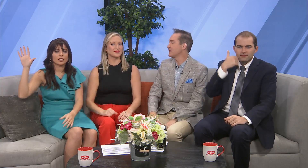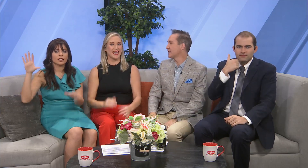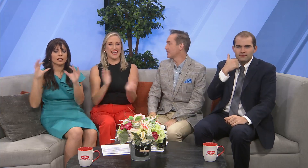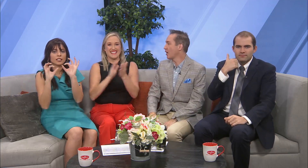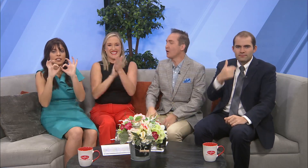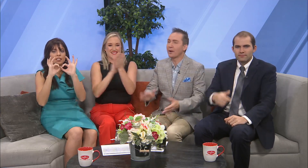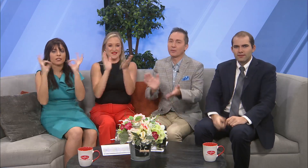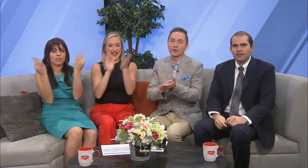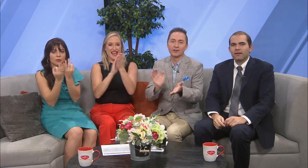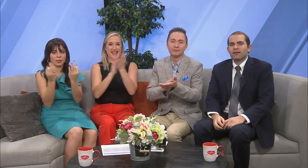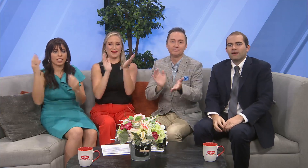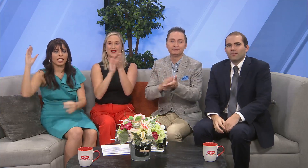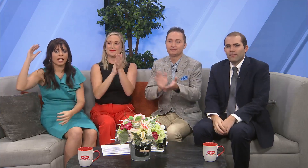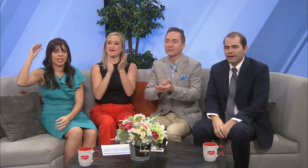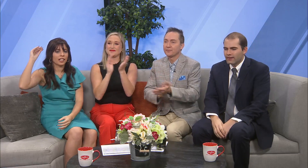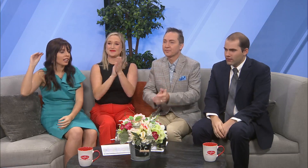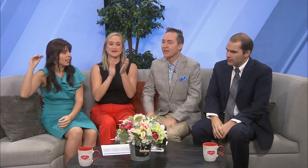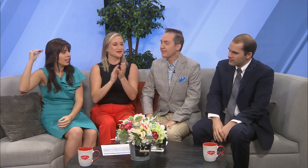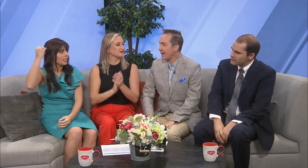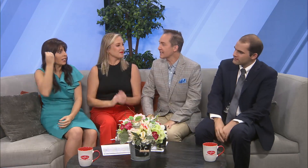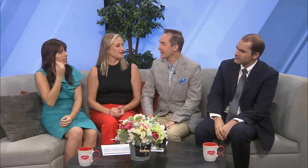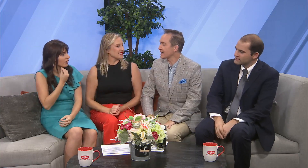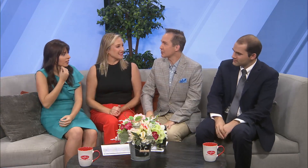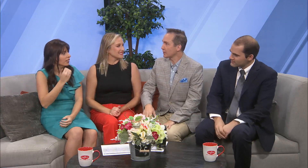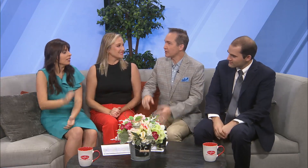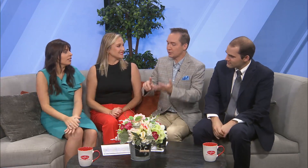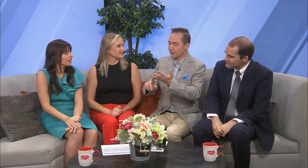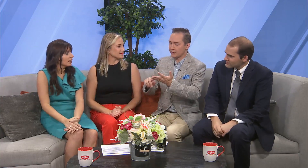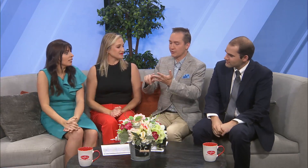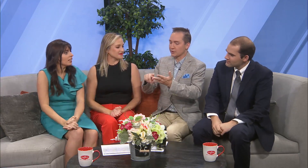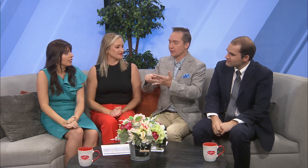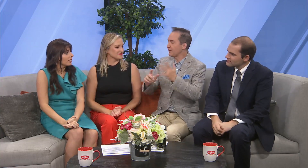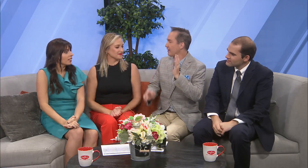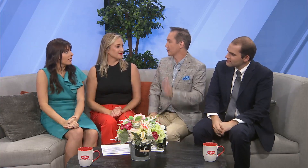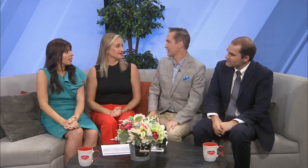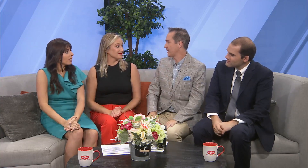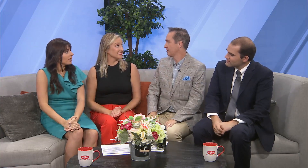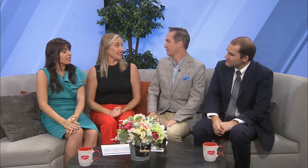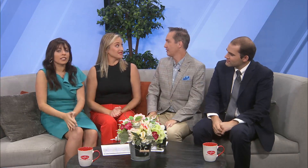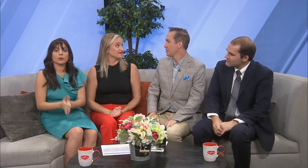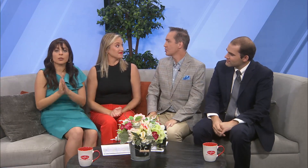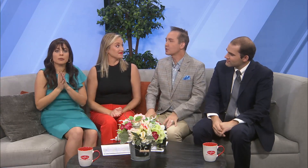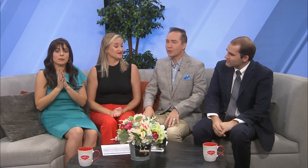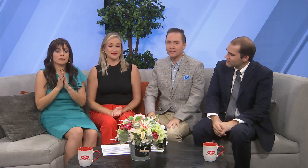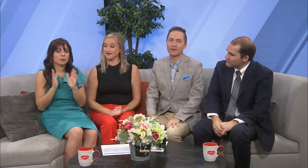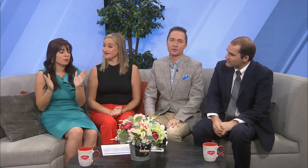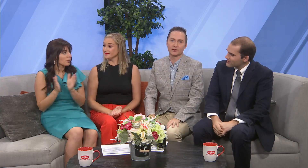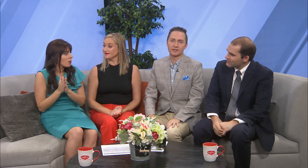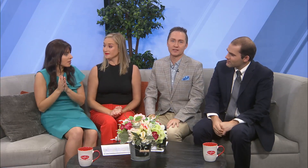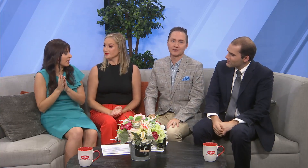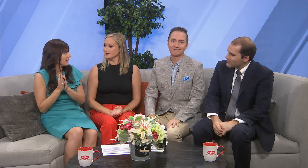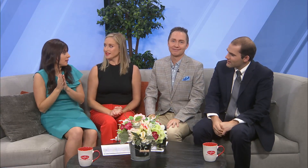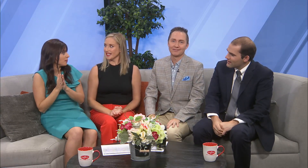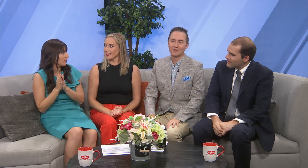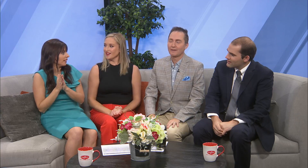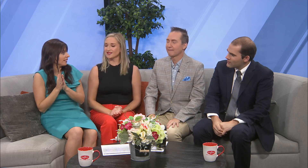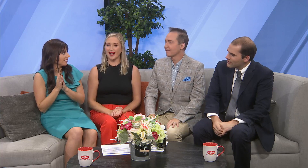we did it. Oh, my word. Wow. That is like now 22, 23, 24, 25 words now. Yeah. We're going to froze at this. I know, right?